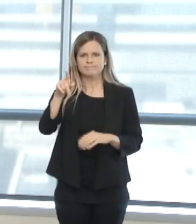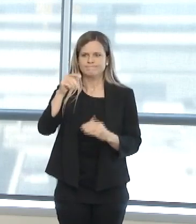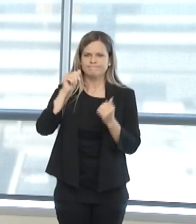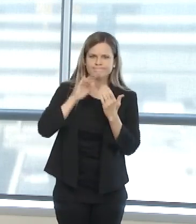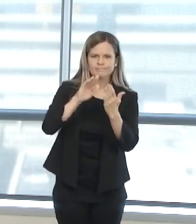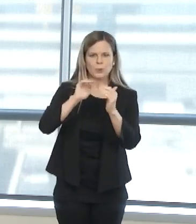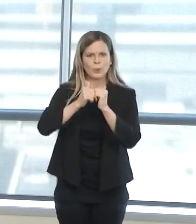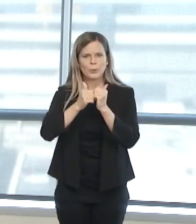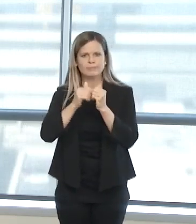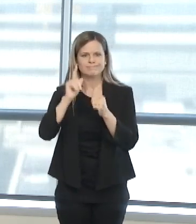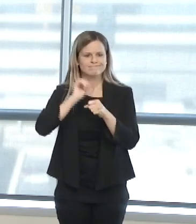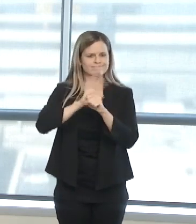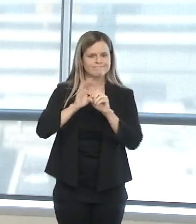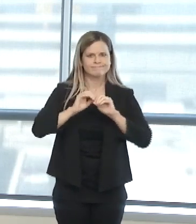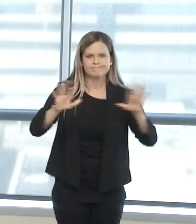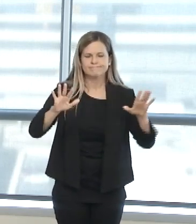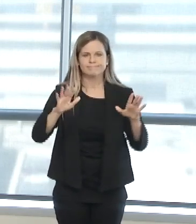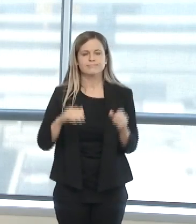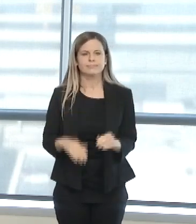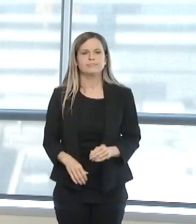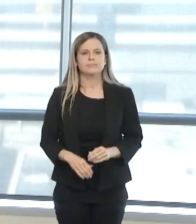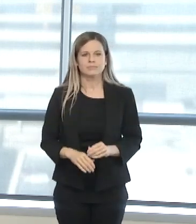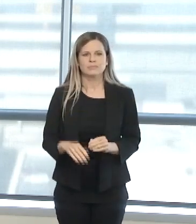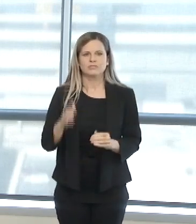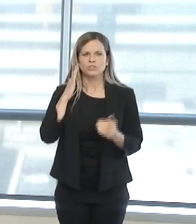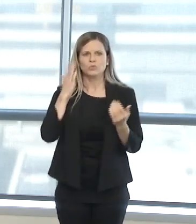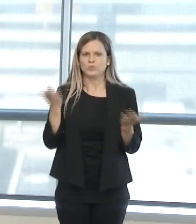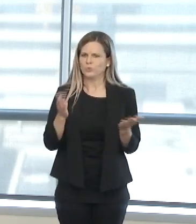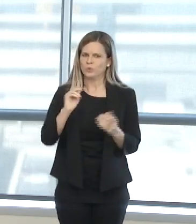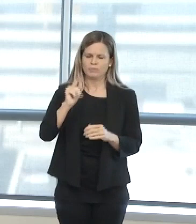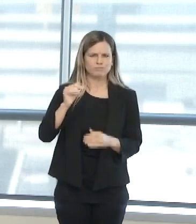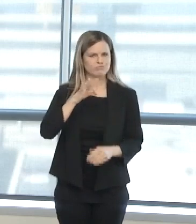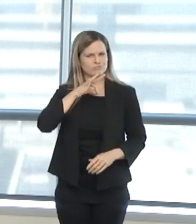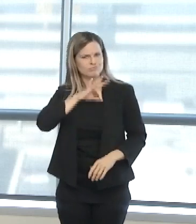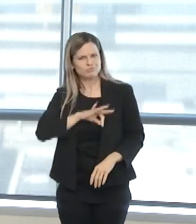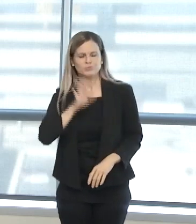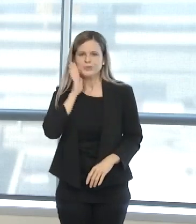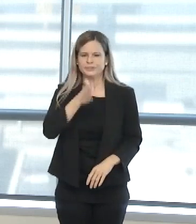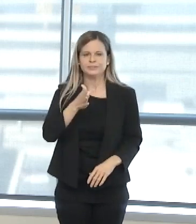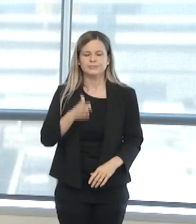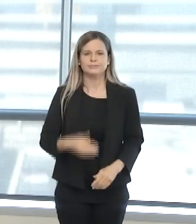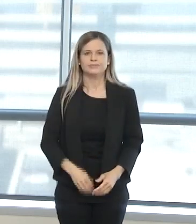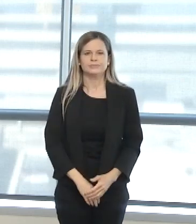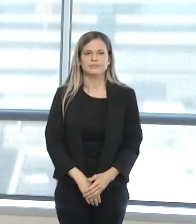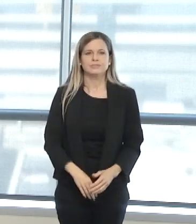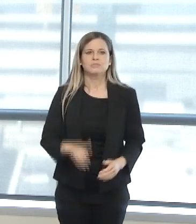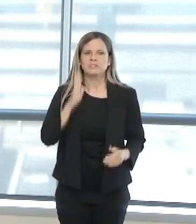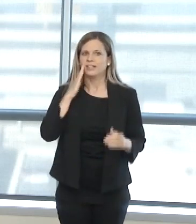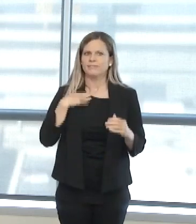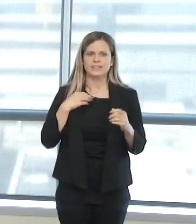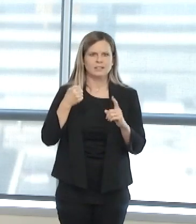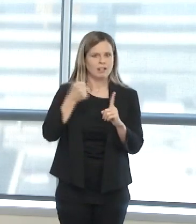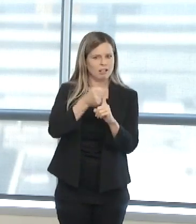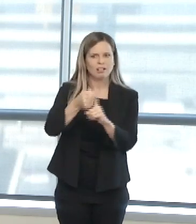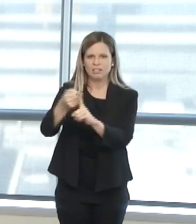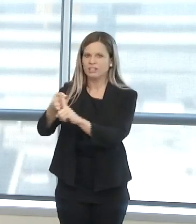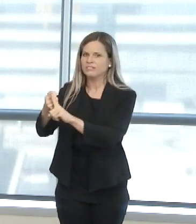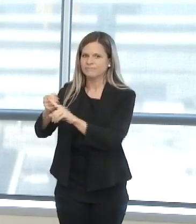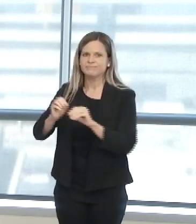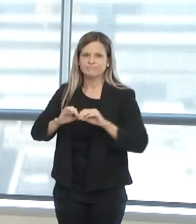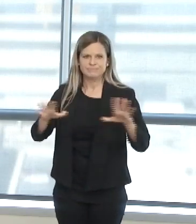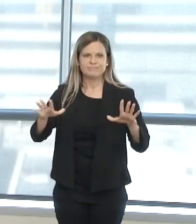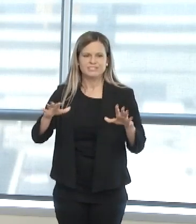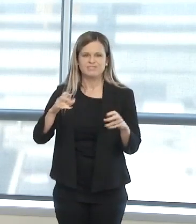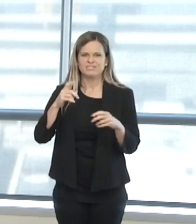We believe that Oklahomans will greatly benefit from this as complex needs will arise. After the peak of COVID-19,